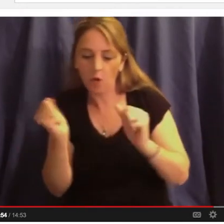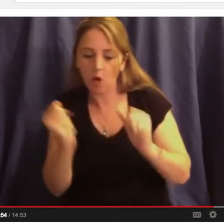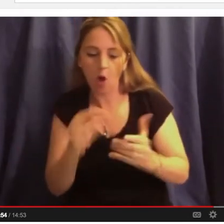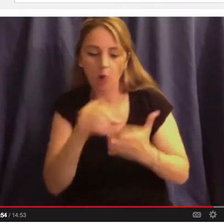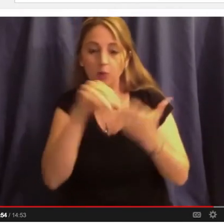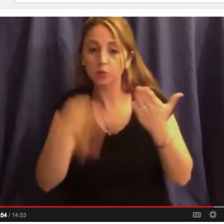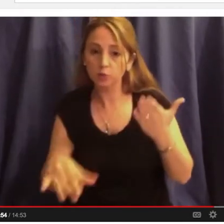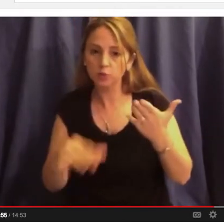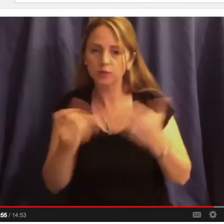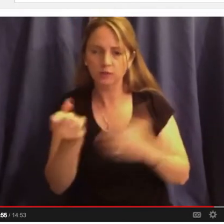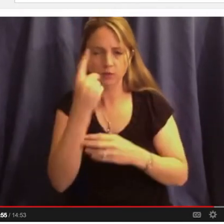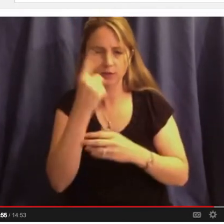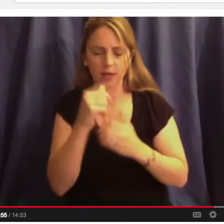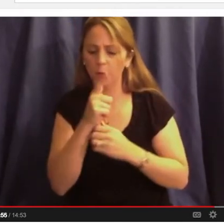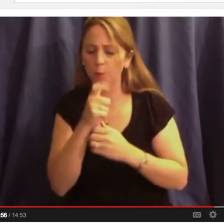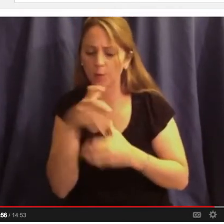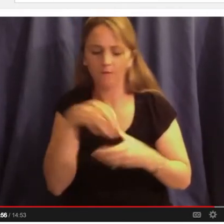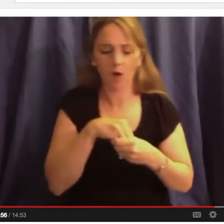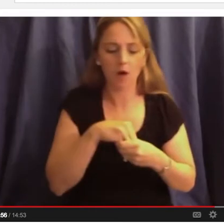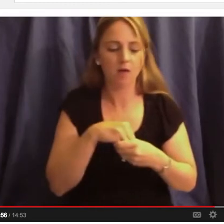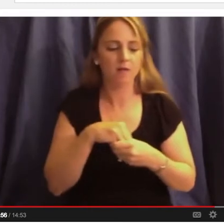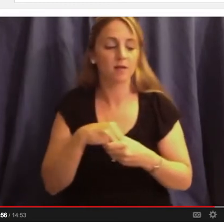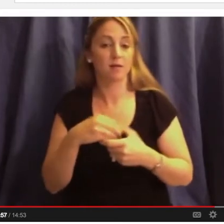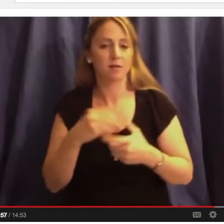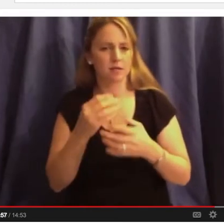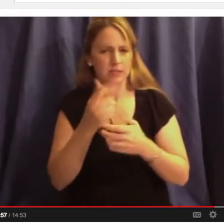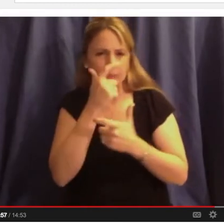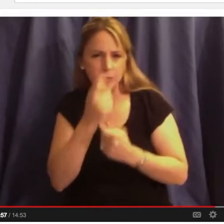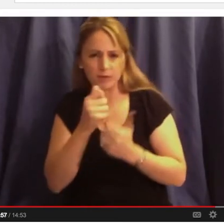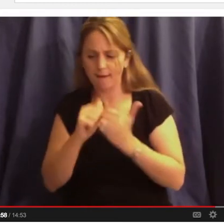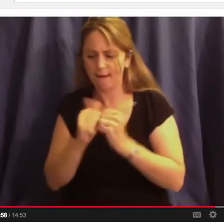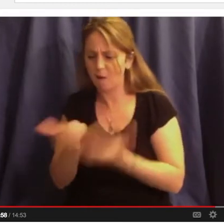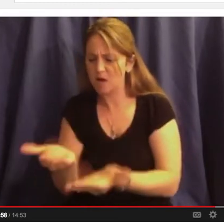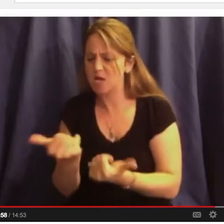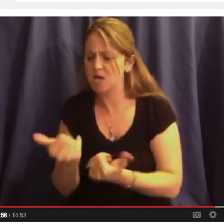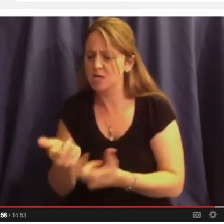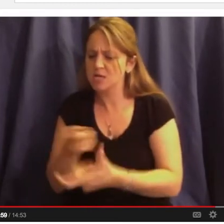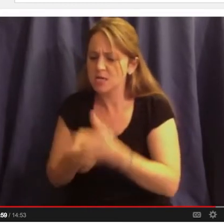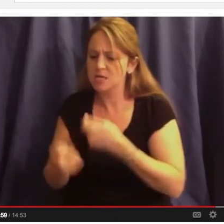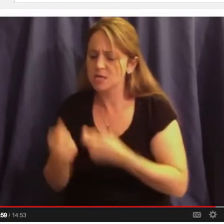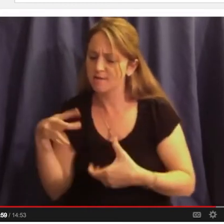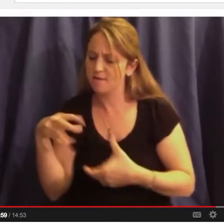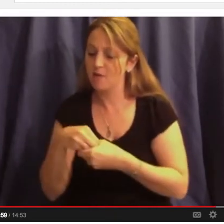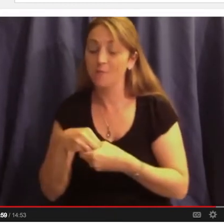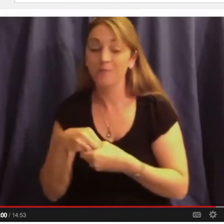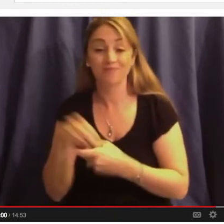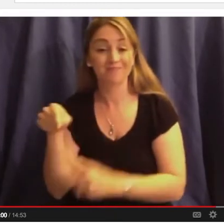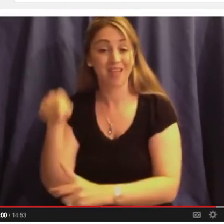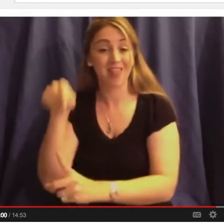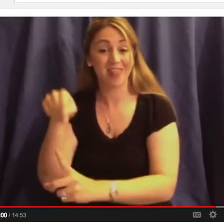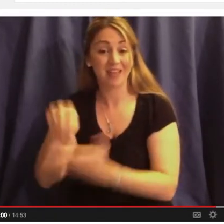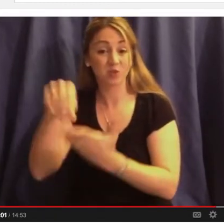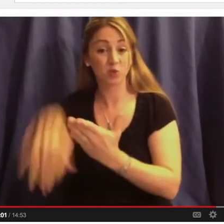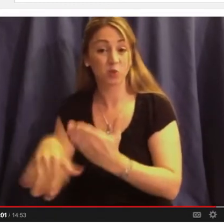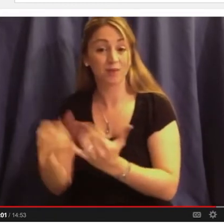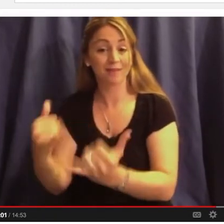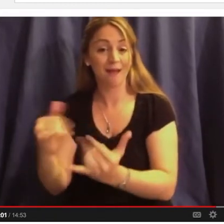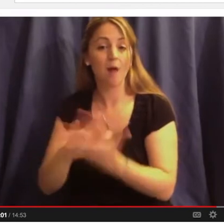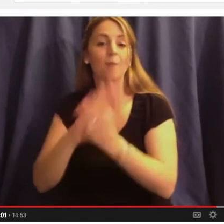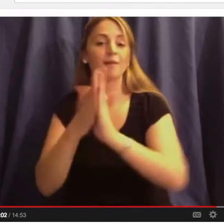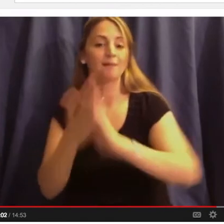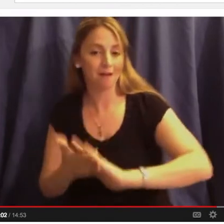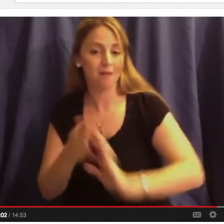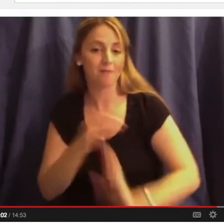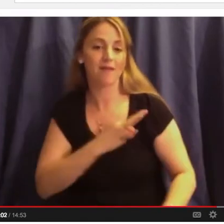and who was not, and was saying, let me see how I can work with them, let me get staff to help me out. It was that connecting. That young man today is actually a faculty